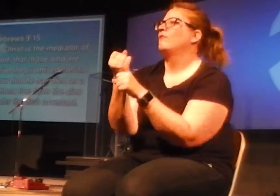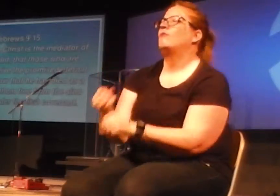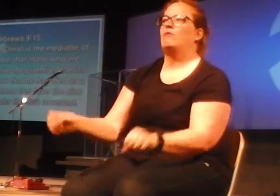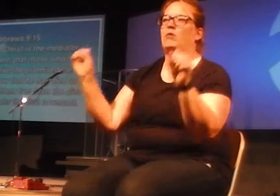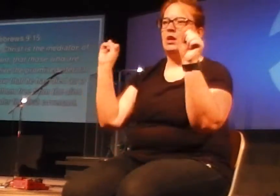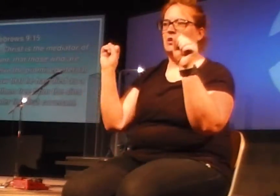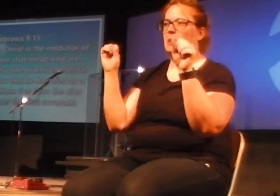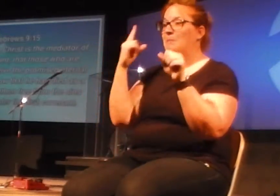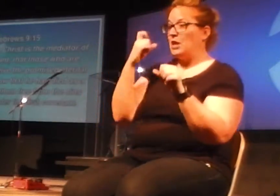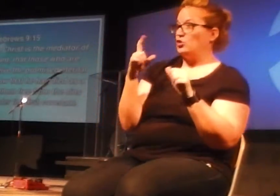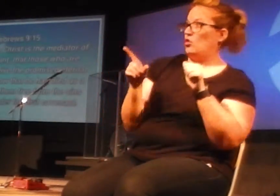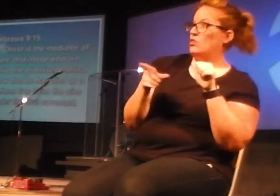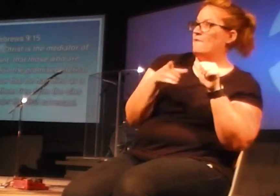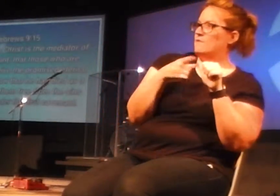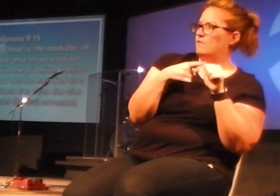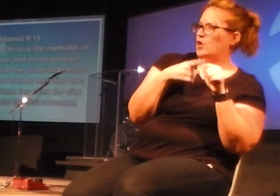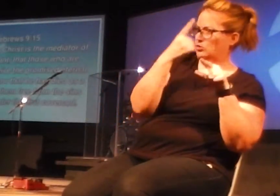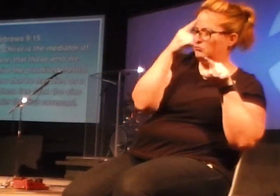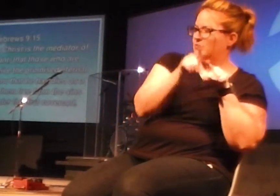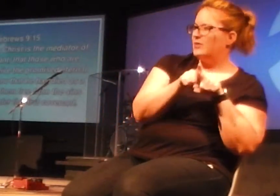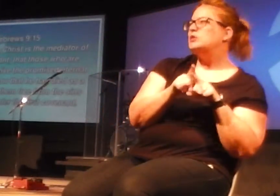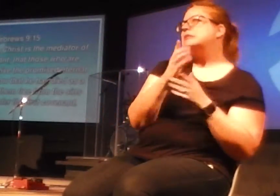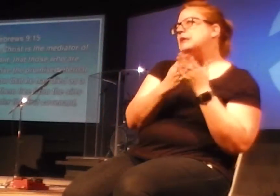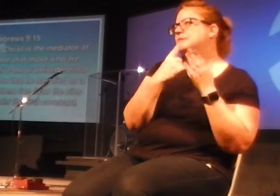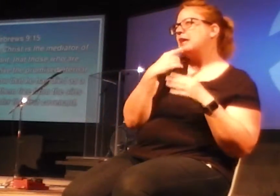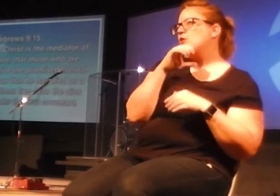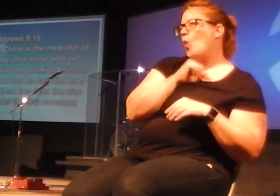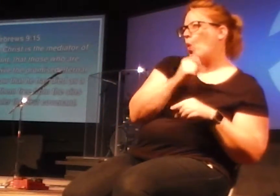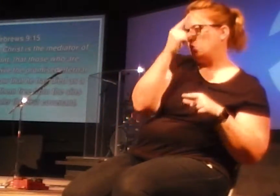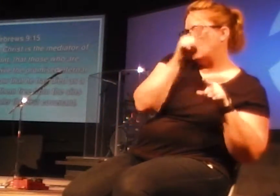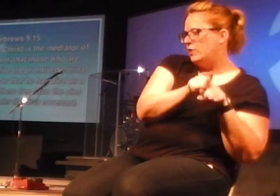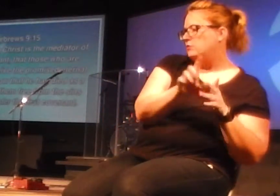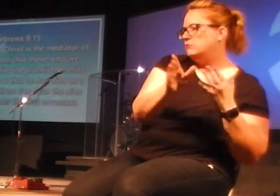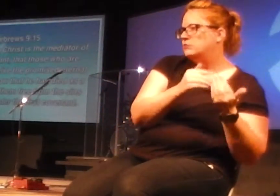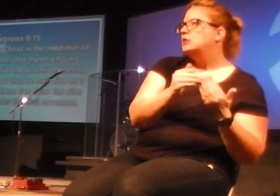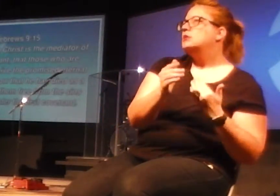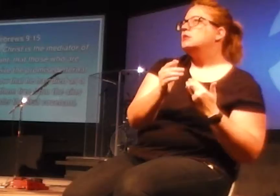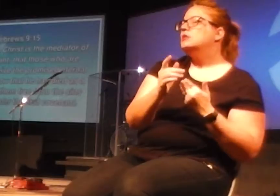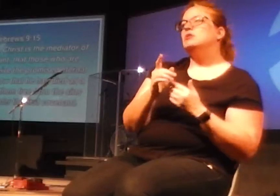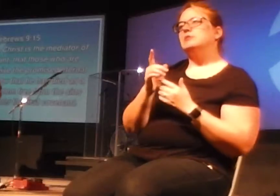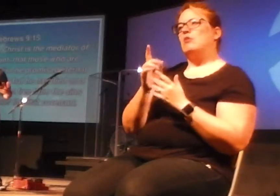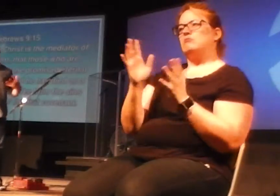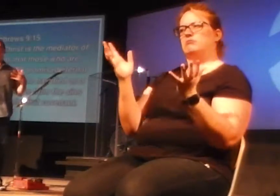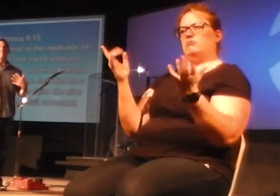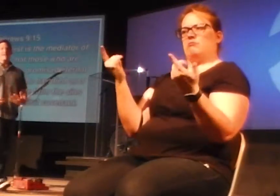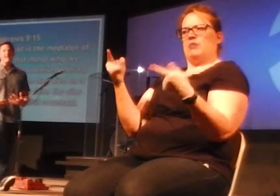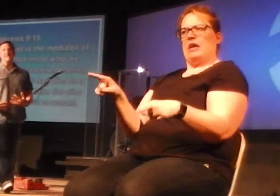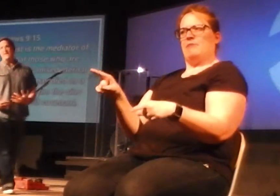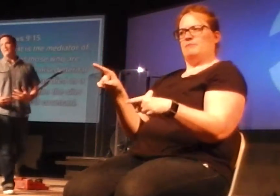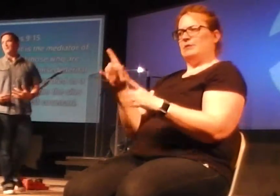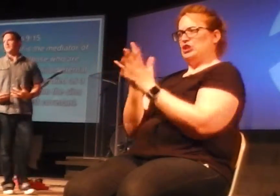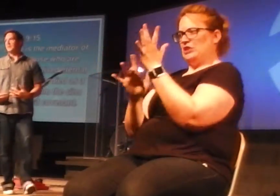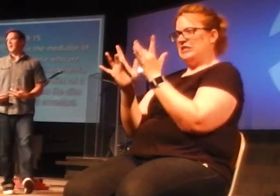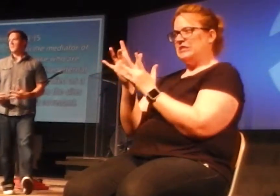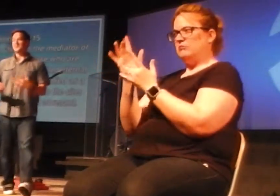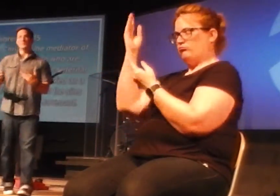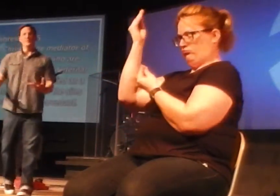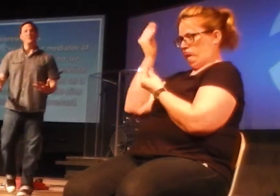the first or the old, some translations say under the old covenant. So somehow, Jesus is a mediator of this new